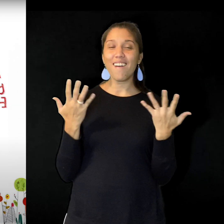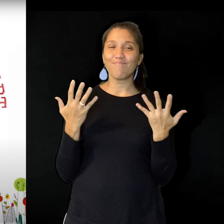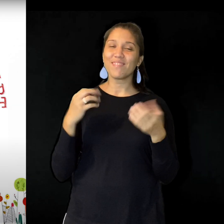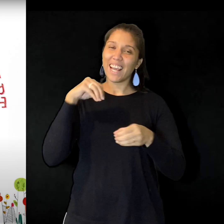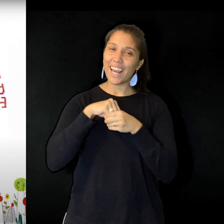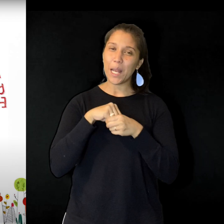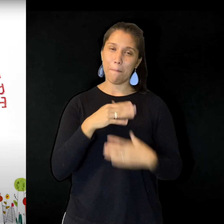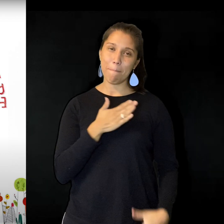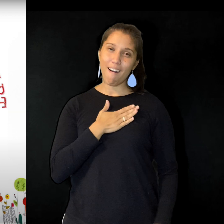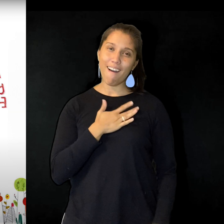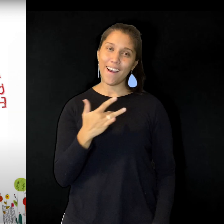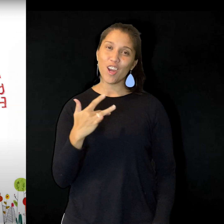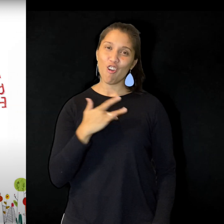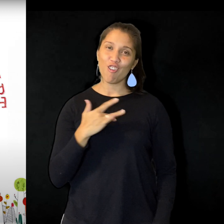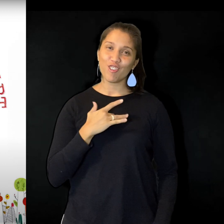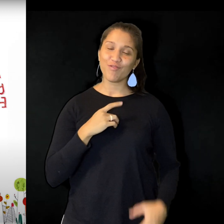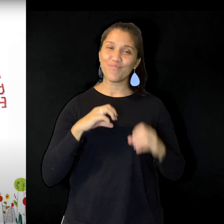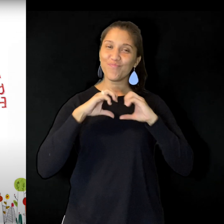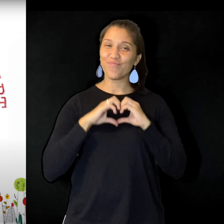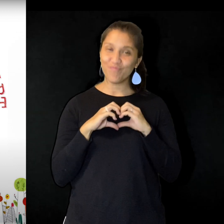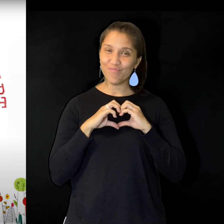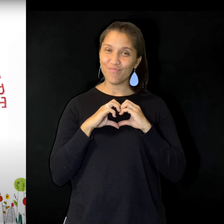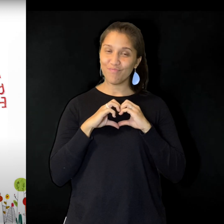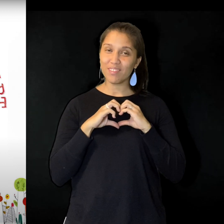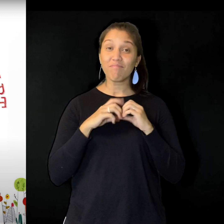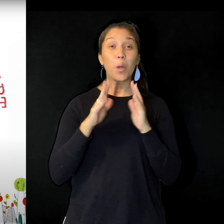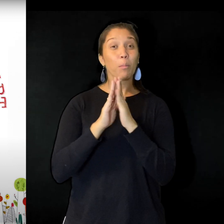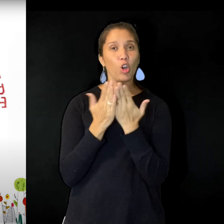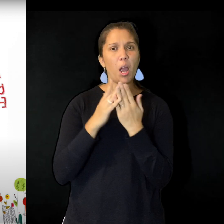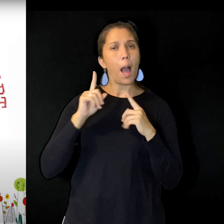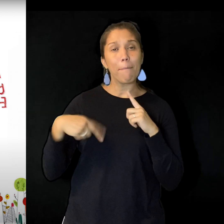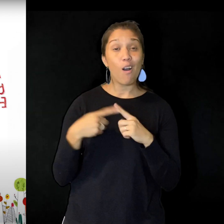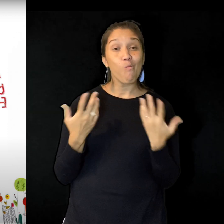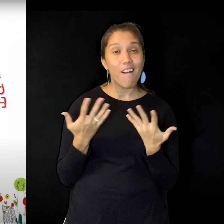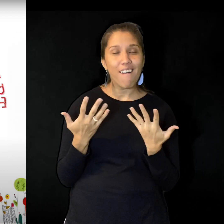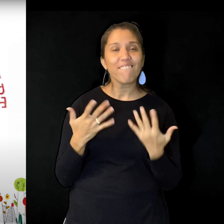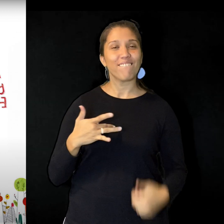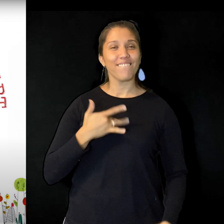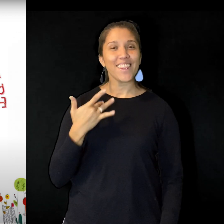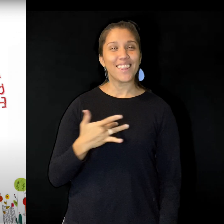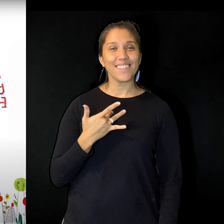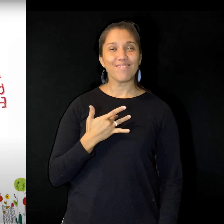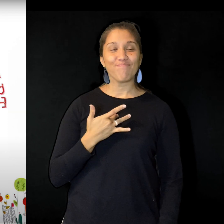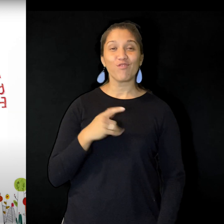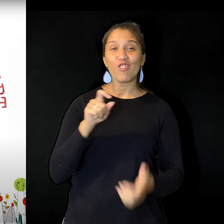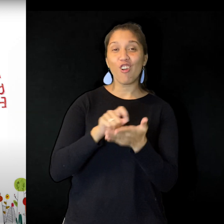In My Heart, A Book of Feelings, written